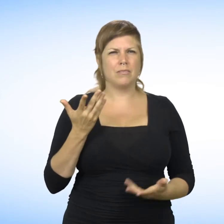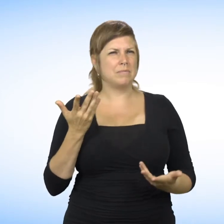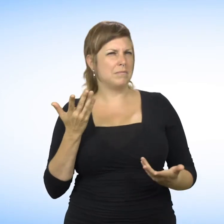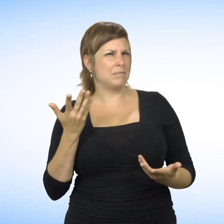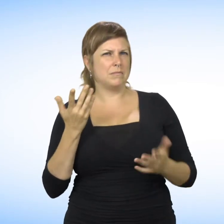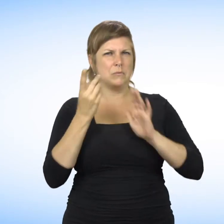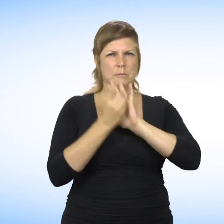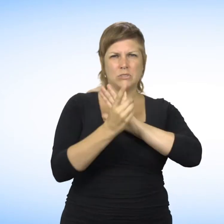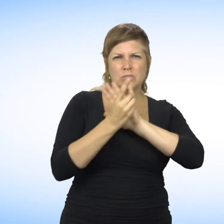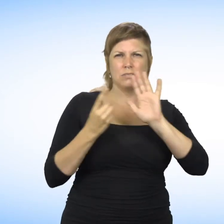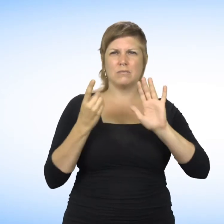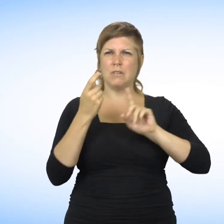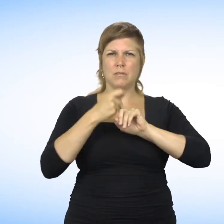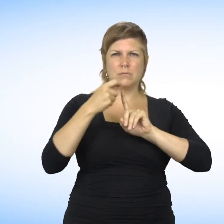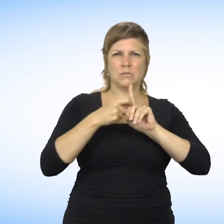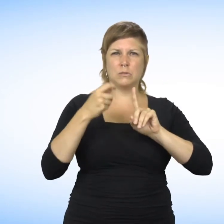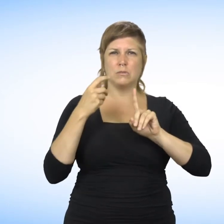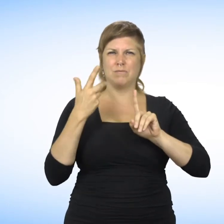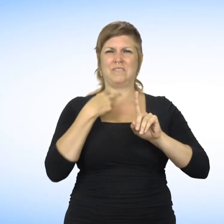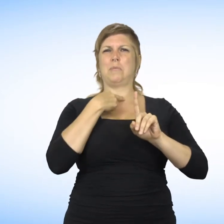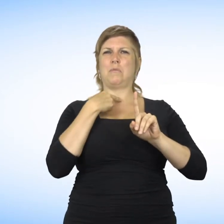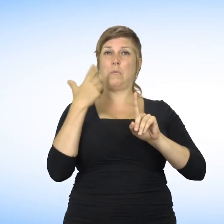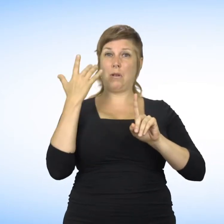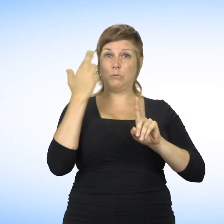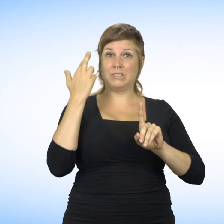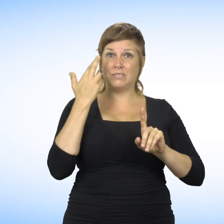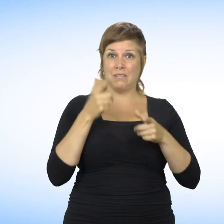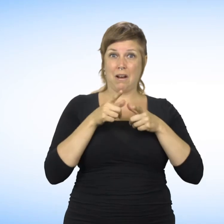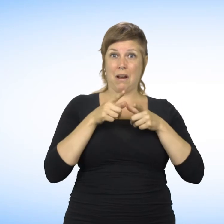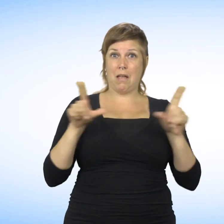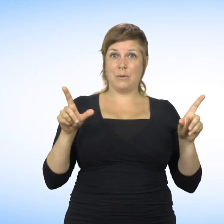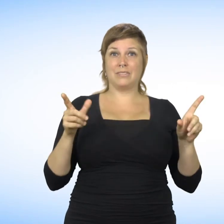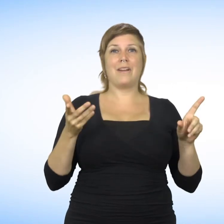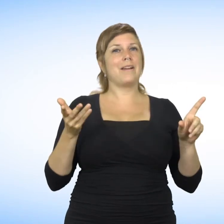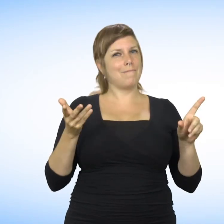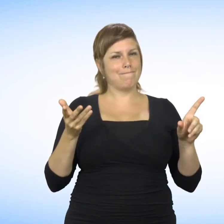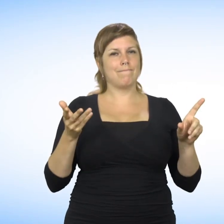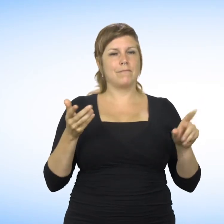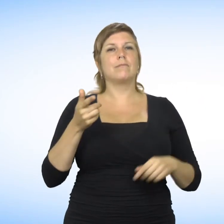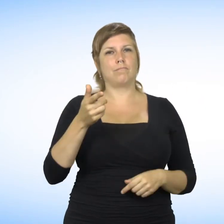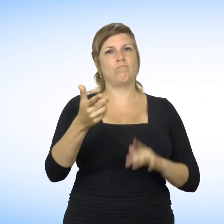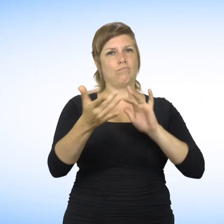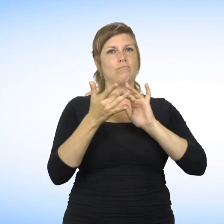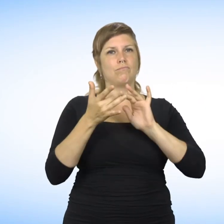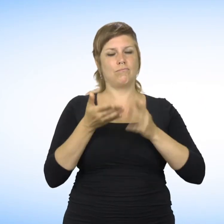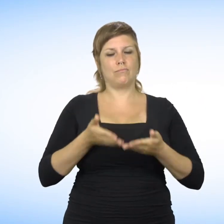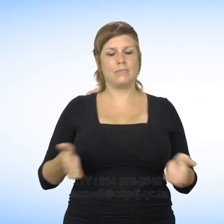If you believe you have been a victim of discrimination or harassment based on this ground, contact us by TTY at 514